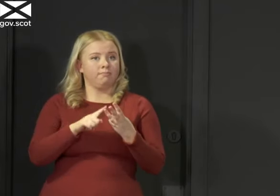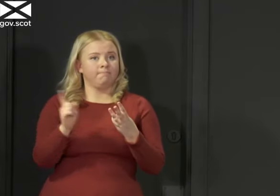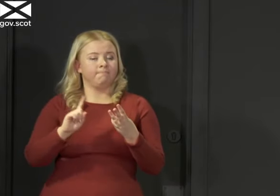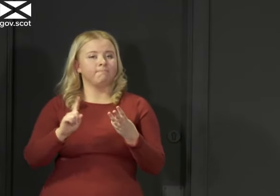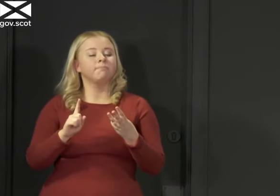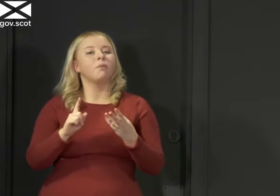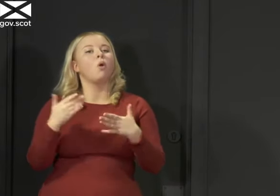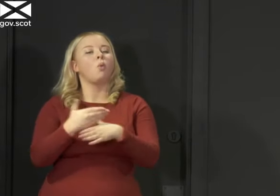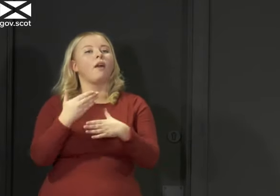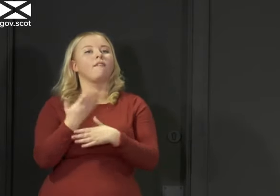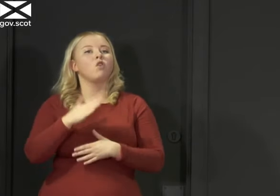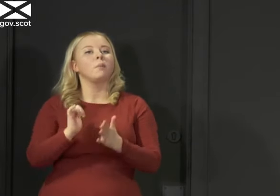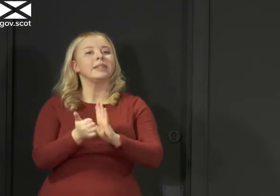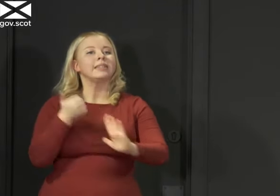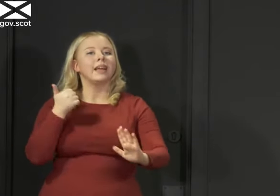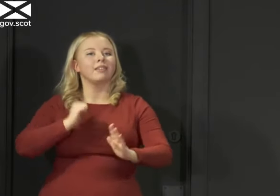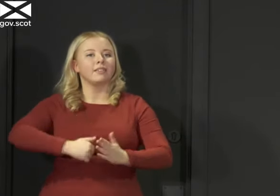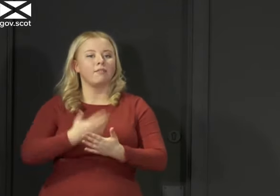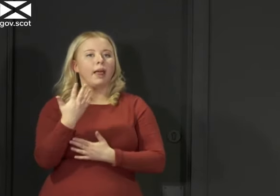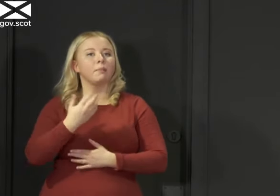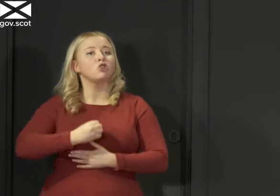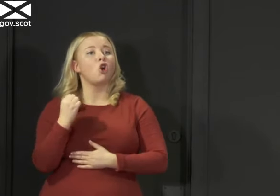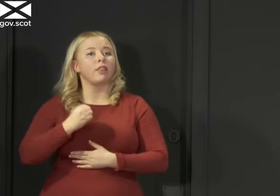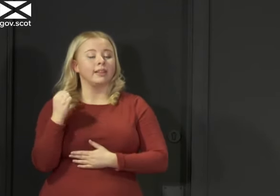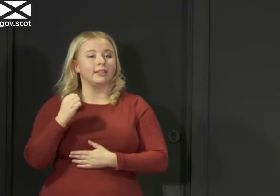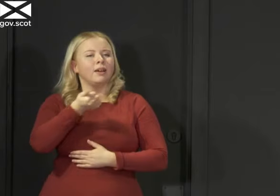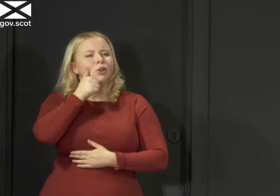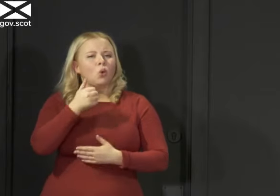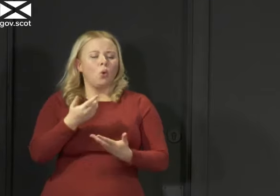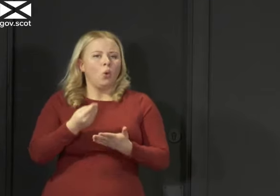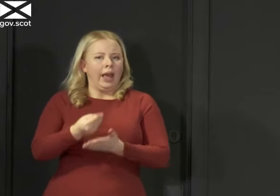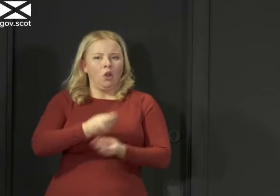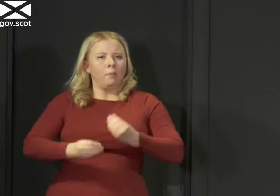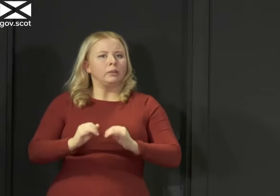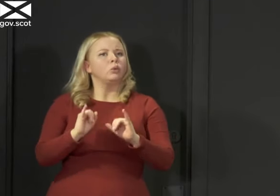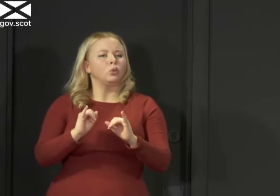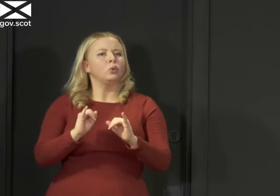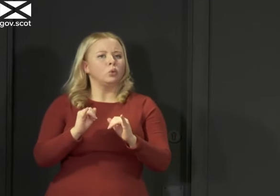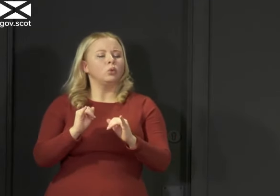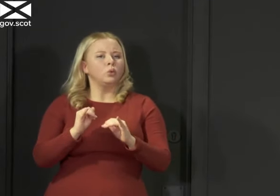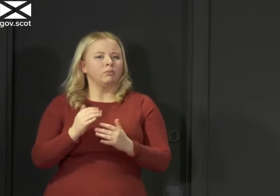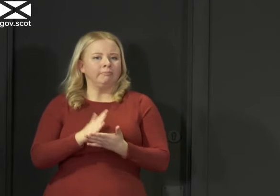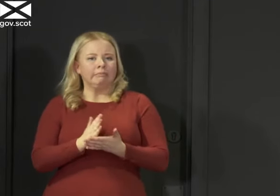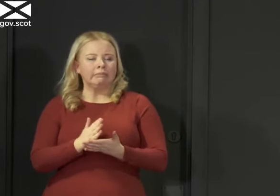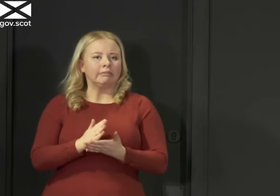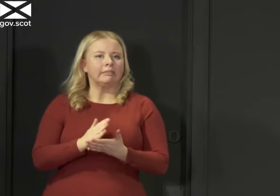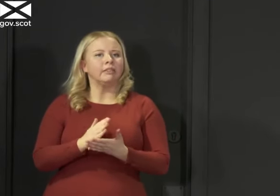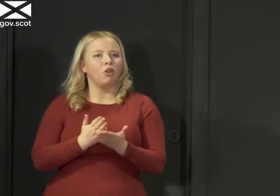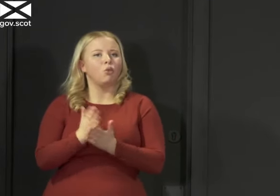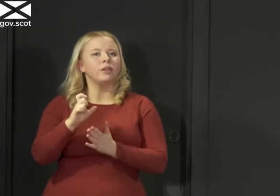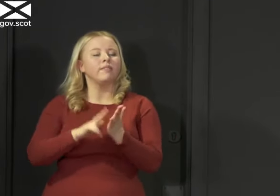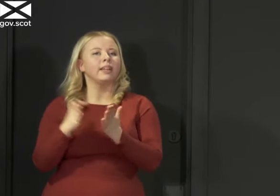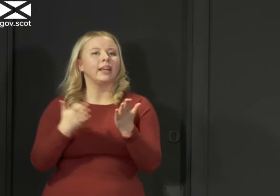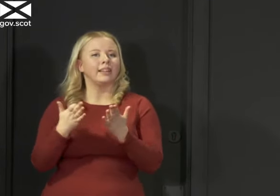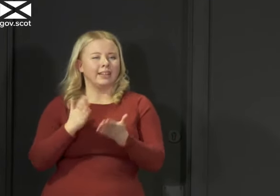of Skills Development Scotland. I know that the economic uncertainty caused by this crisis and in particular the measures